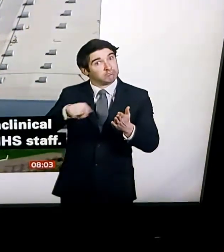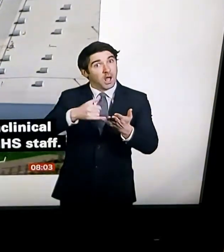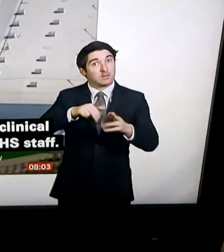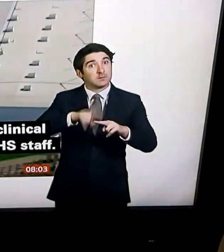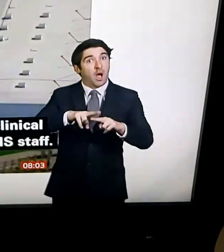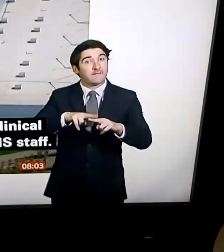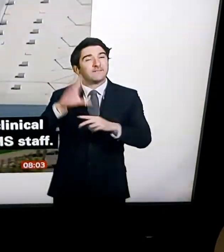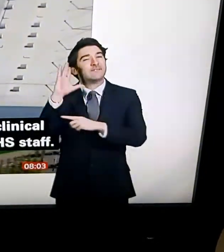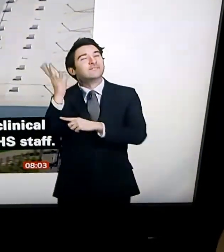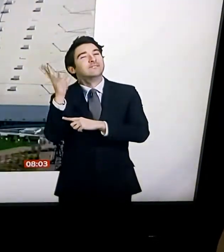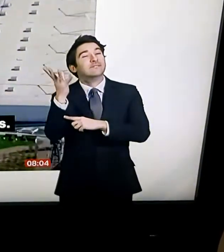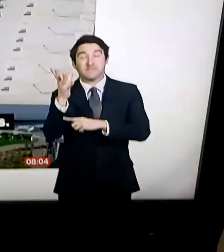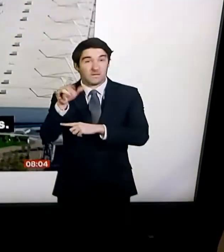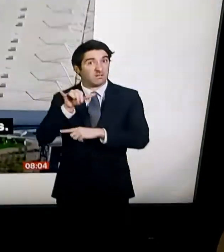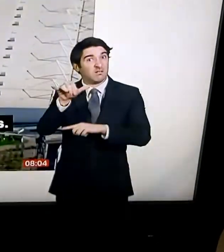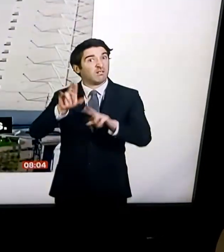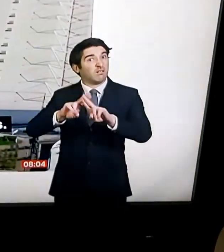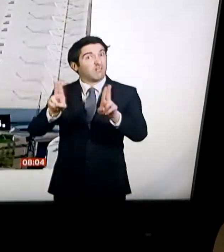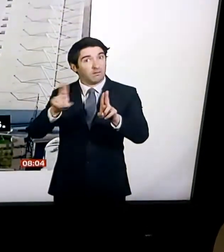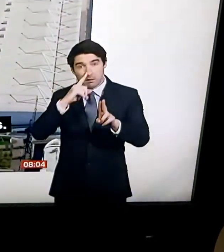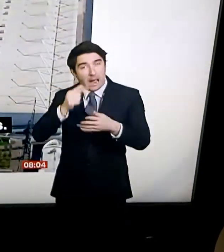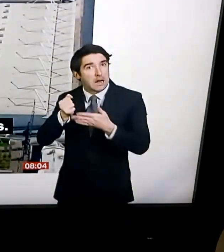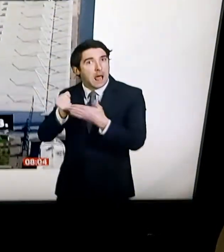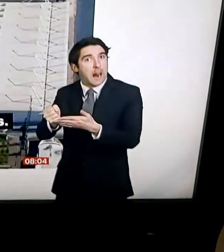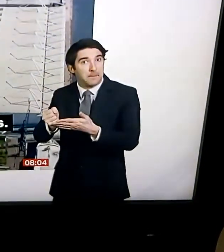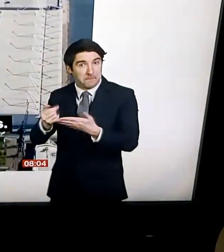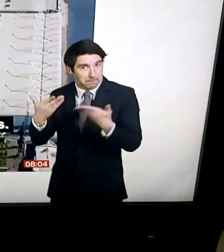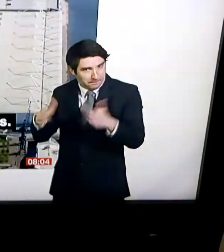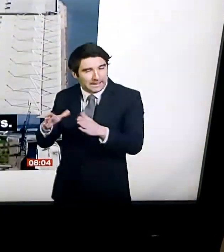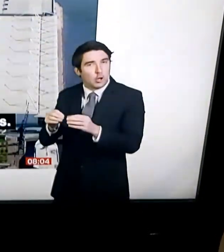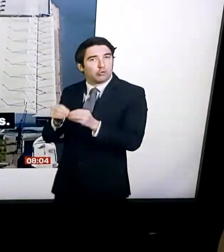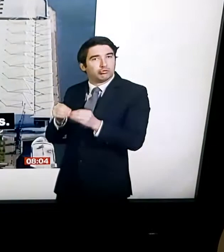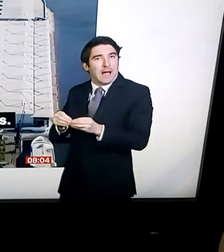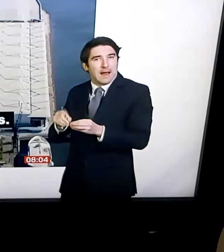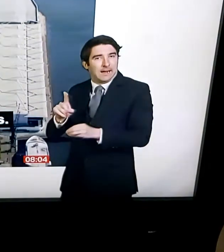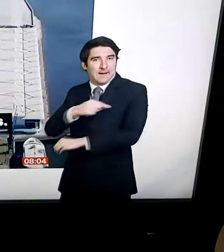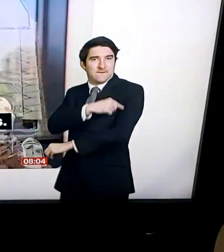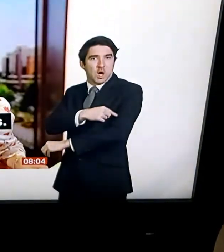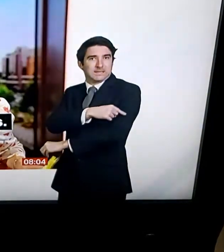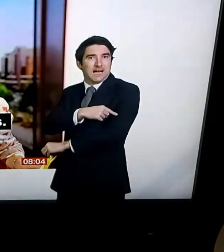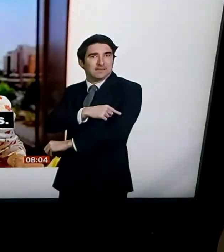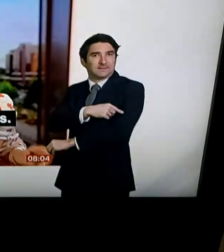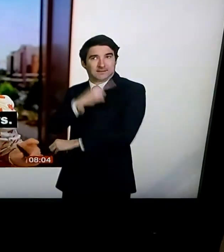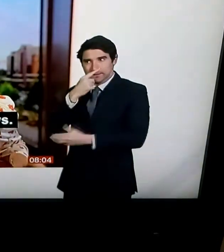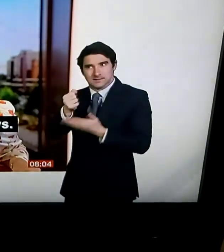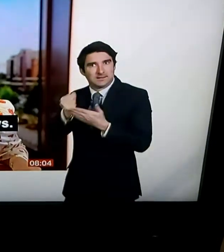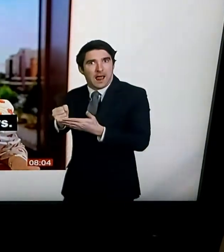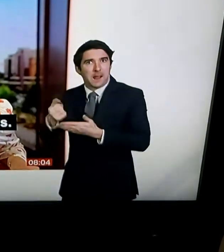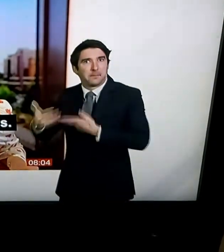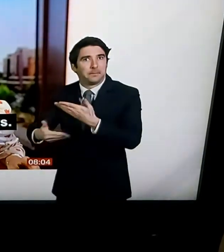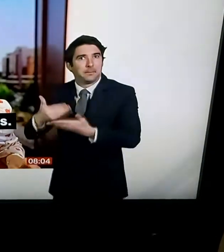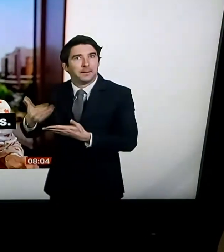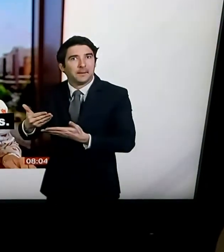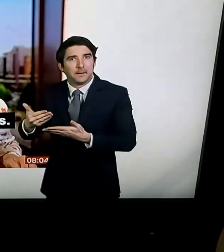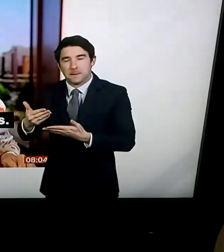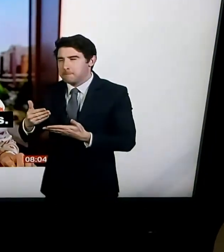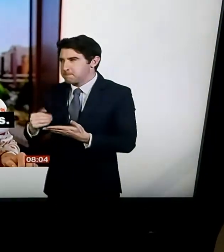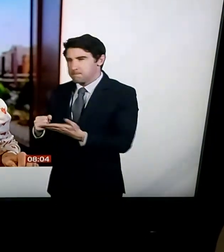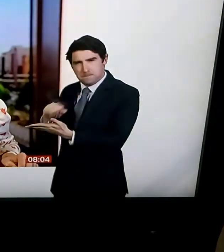to hard pressed NHS staff. Rich Preston, BBC News. And we'll be talking about that particular point actually in about 10 minutes here on Breakfast.